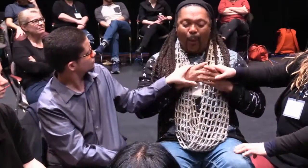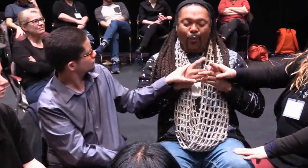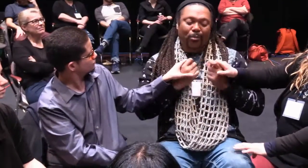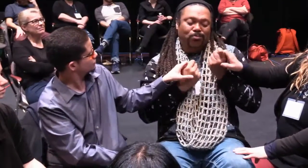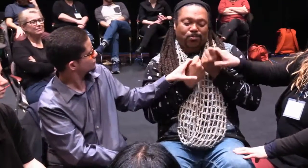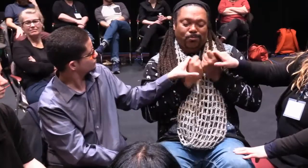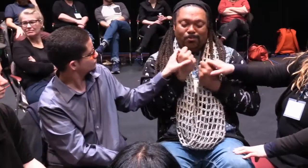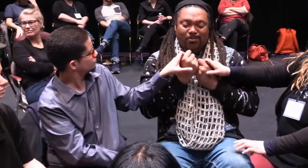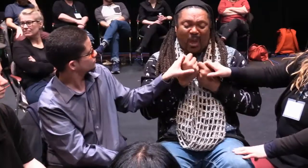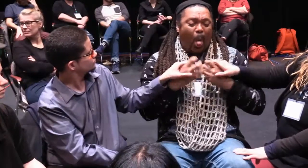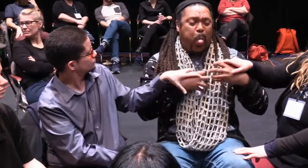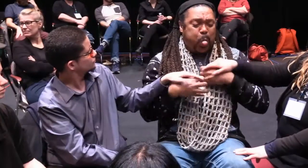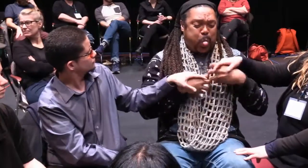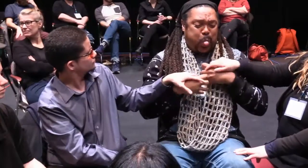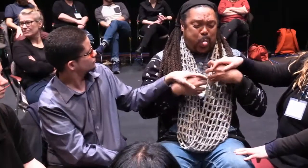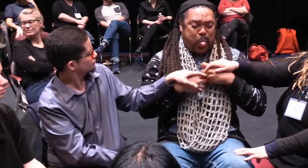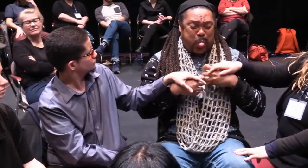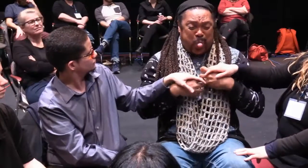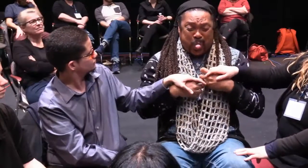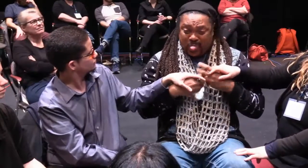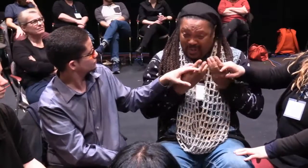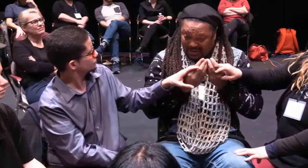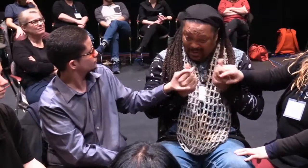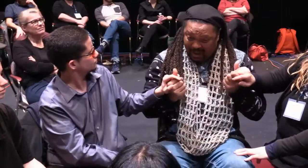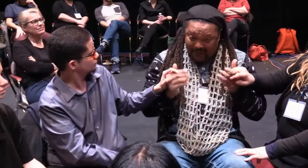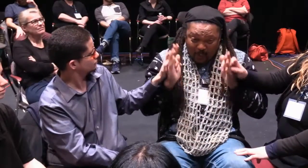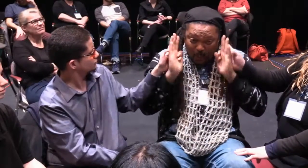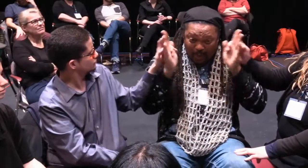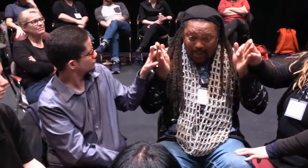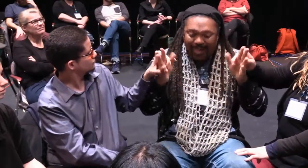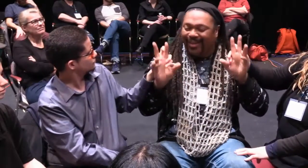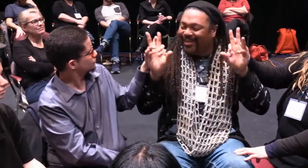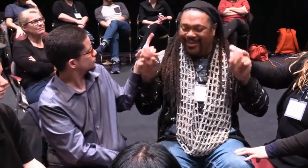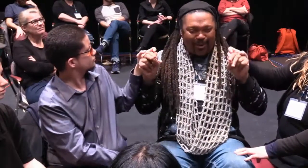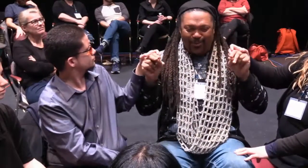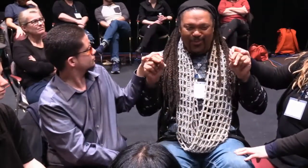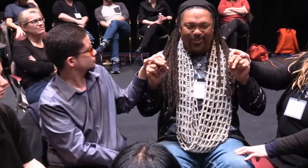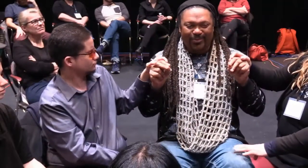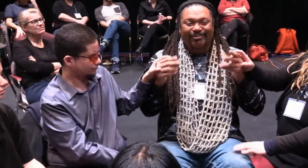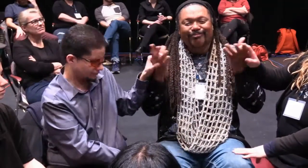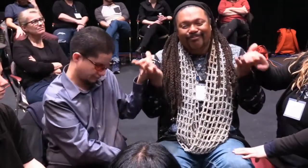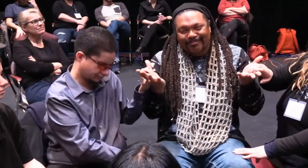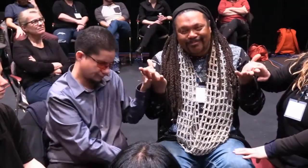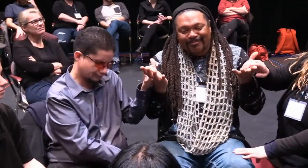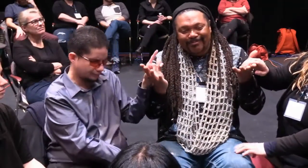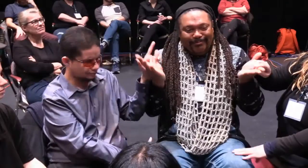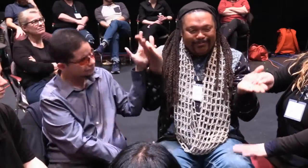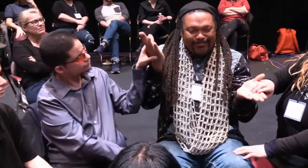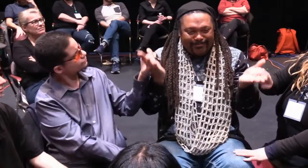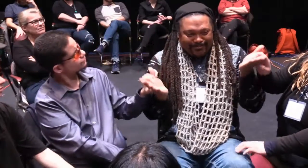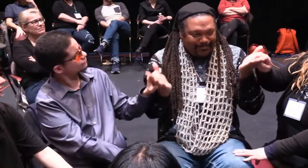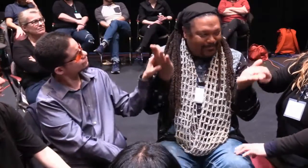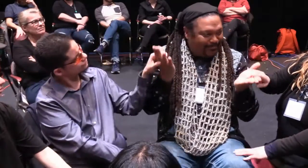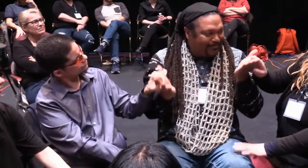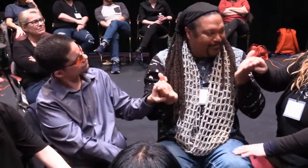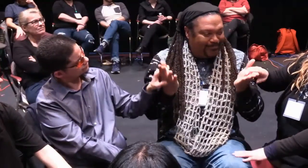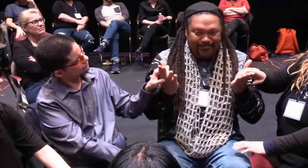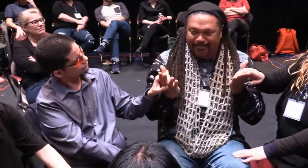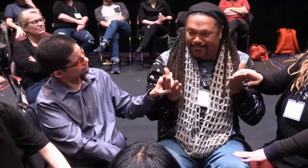how can we support each other through the complacency? And there's always going to be something. There's